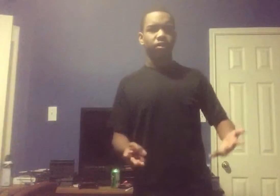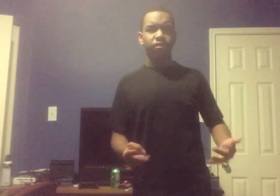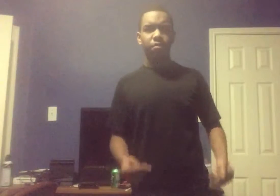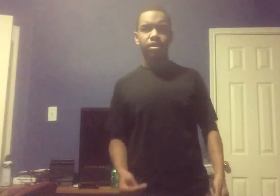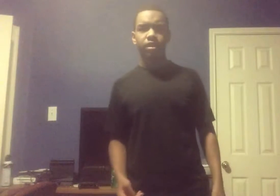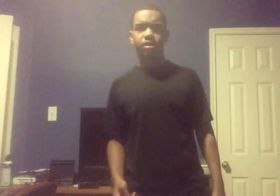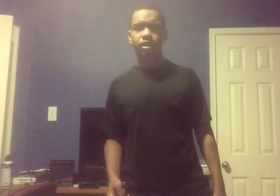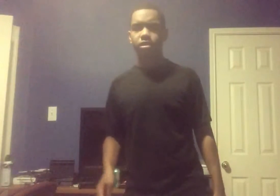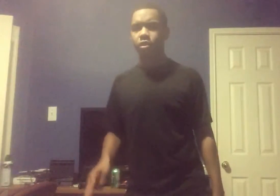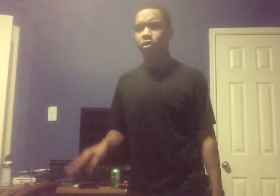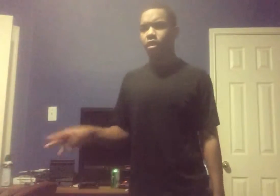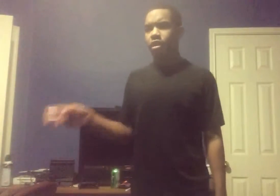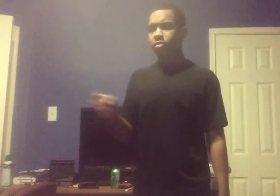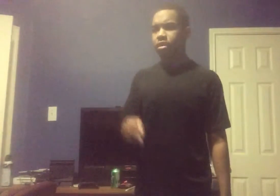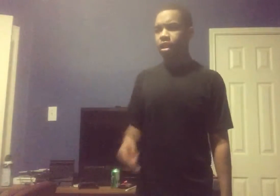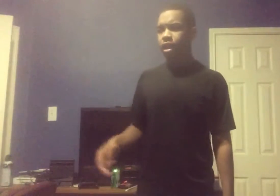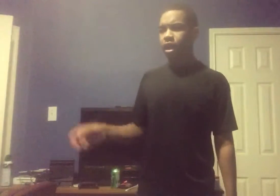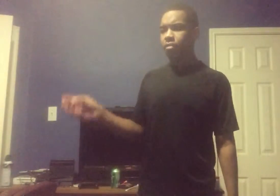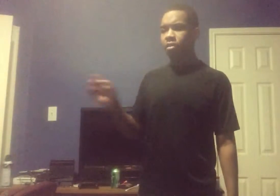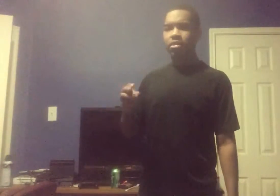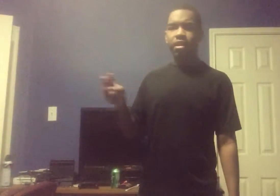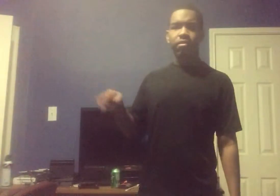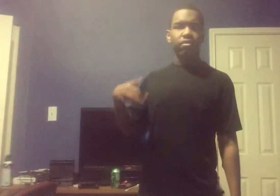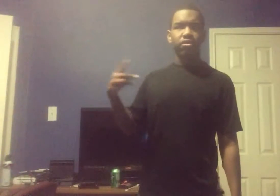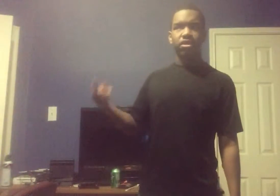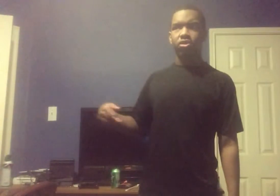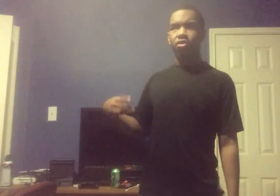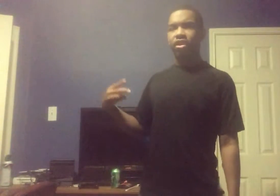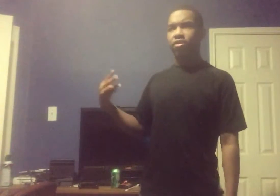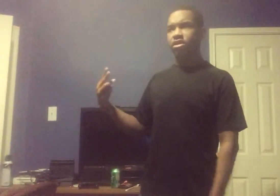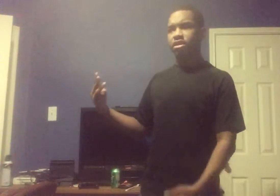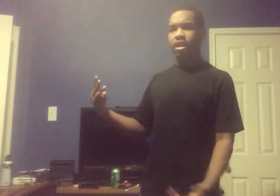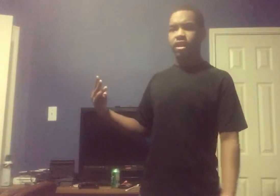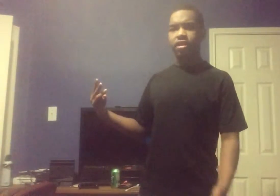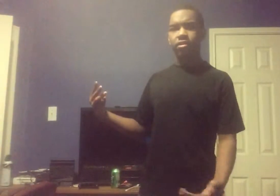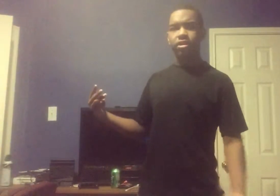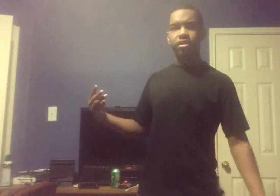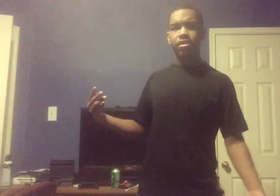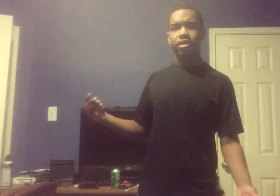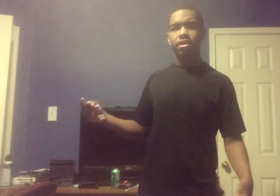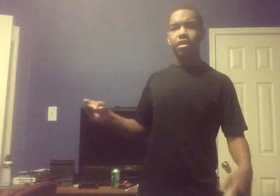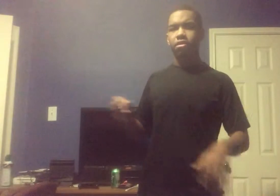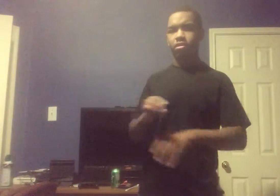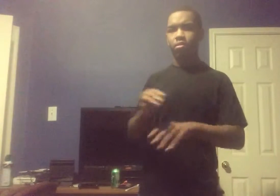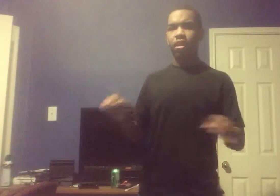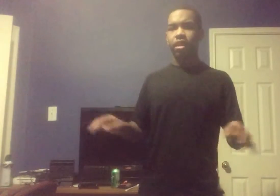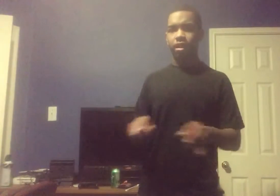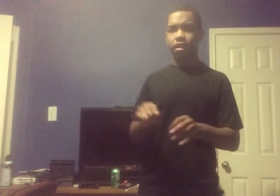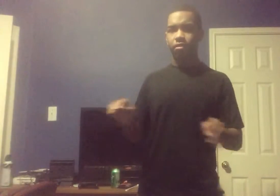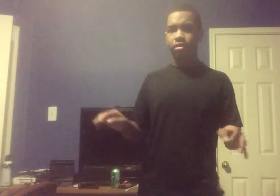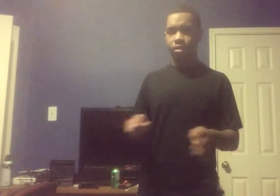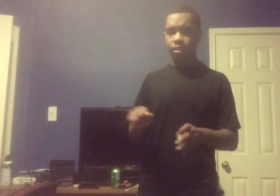That makes any sense. So Maybe down below if I get done with this series, I will explain the